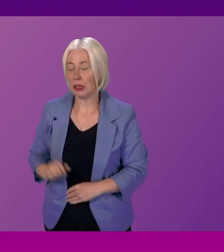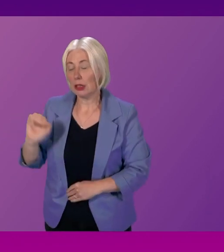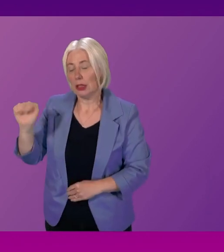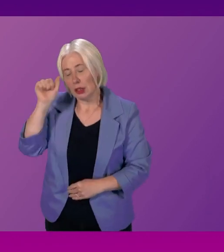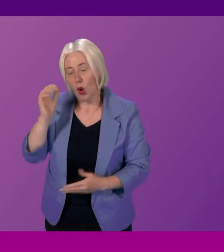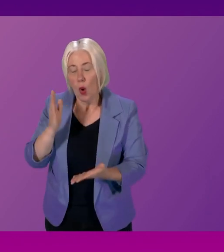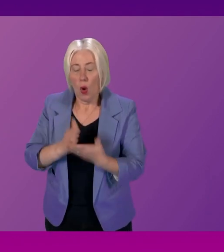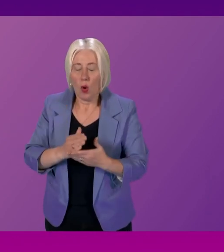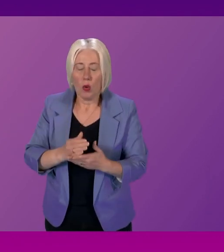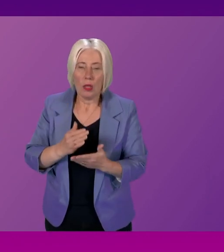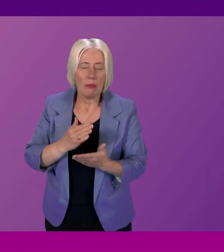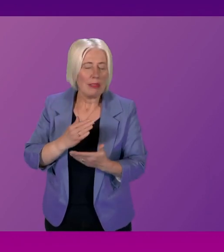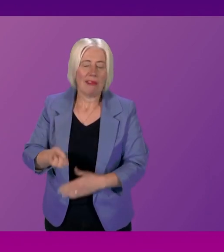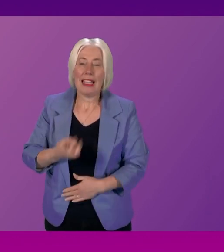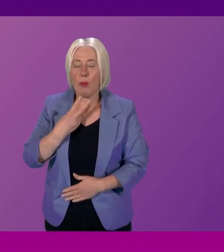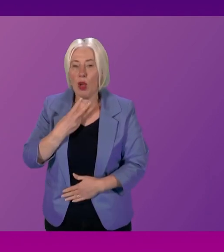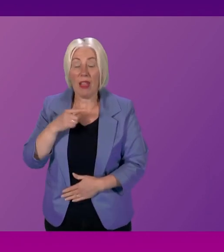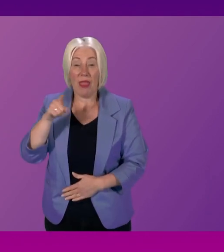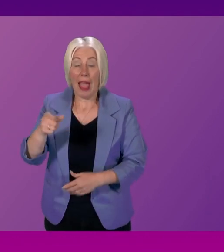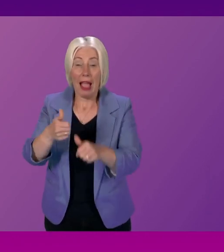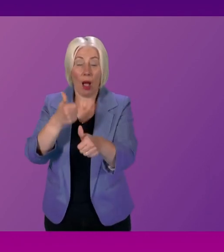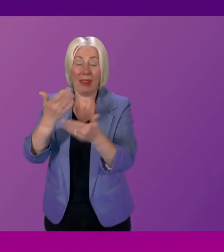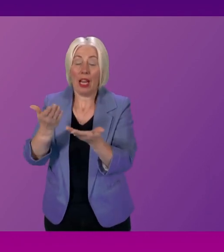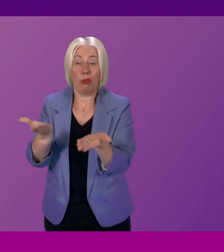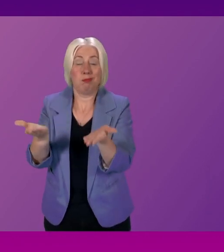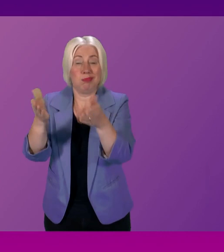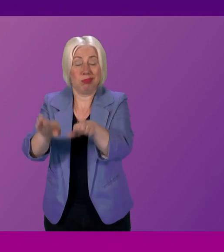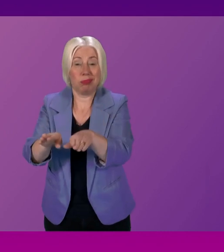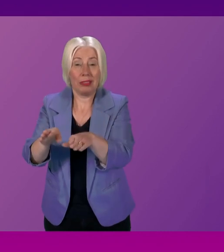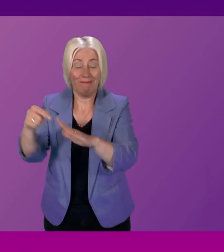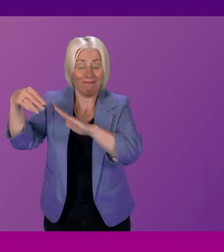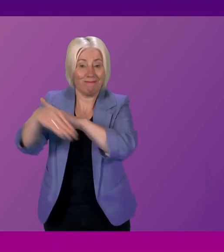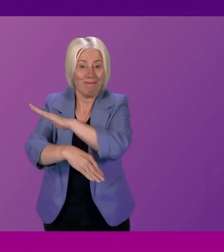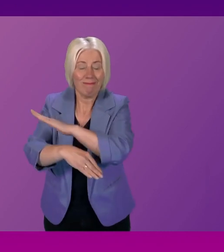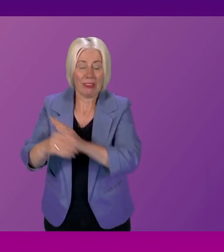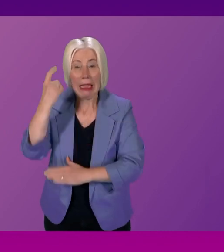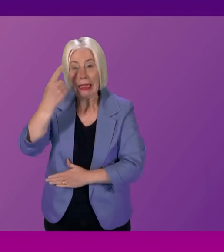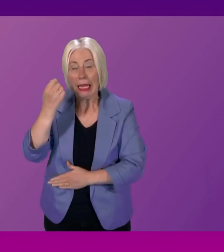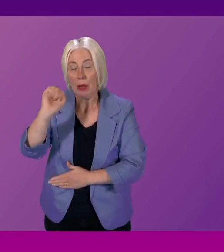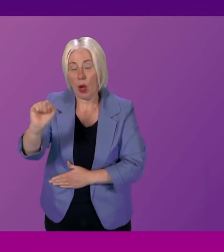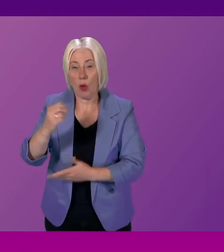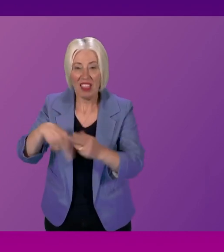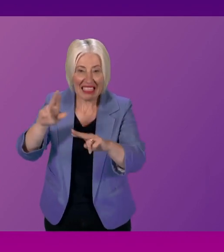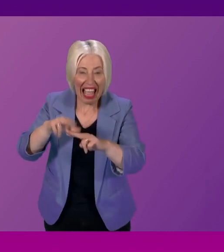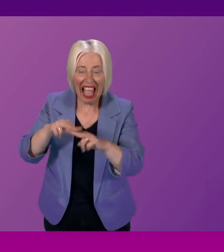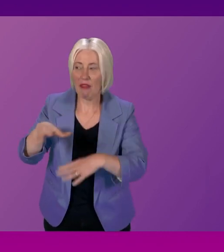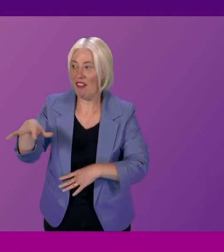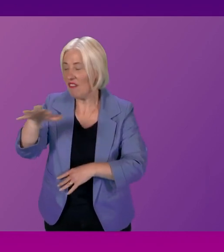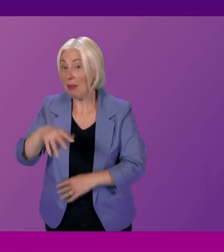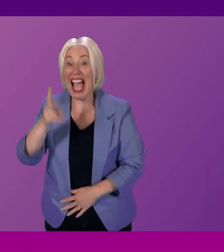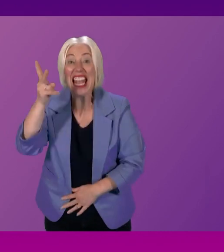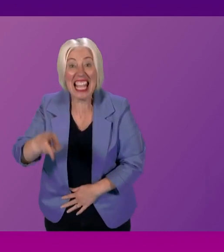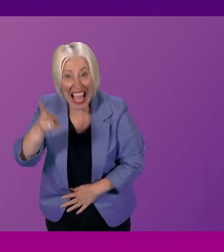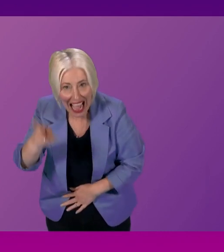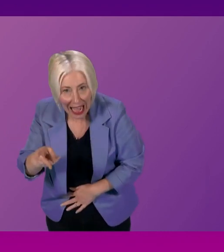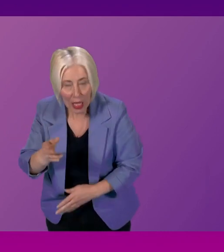hear that Newman Bonar Limited has gone into liquidation. My immediate thoughts, of course, are with the staff and with their families who are again going through